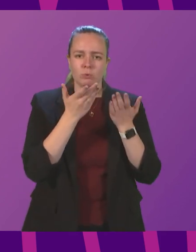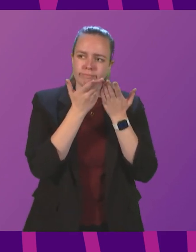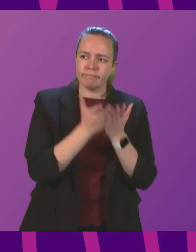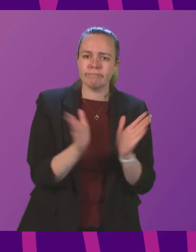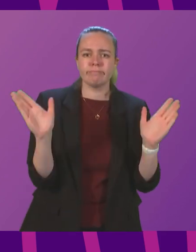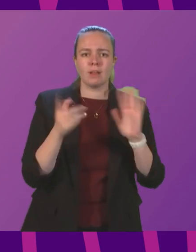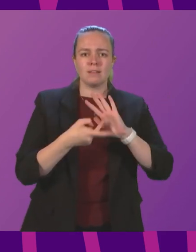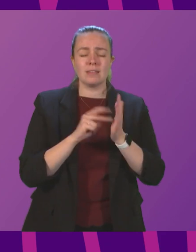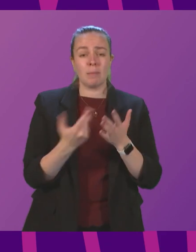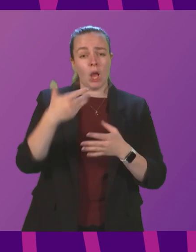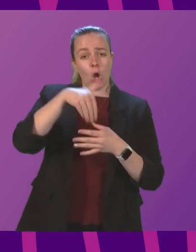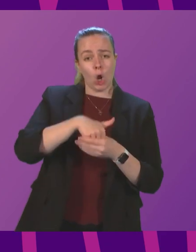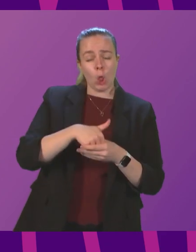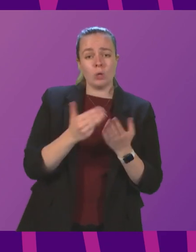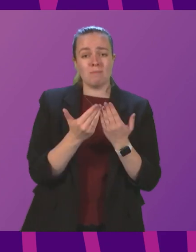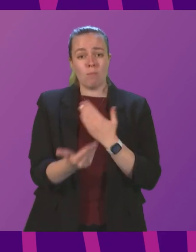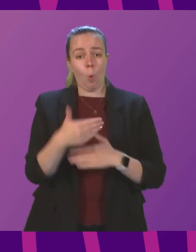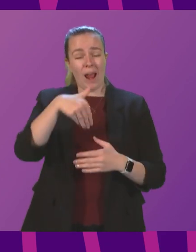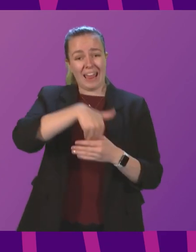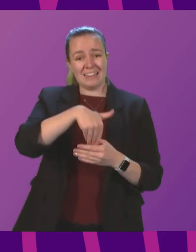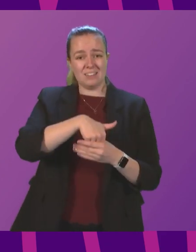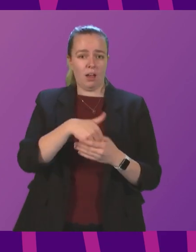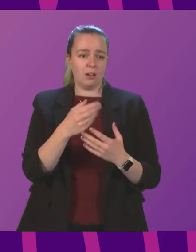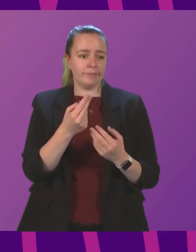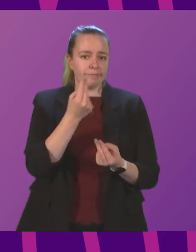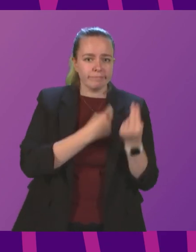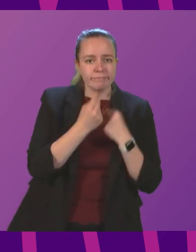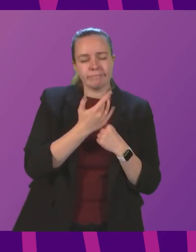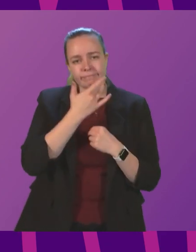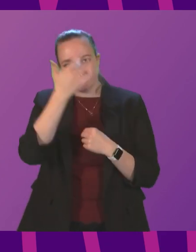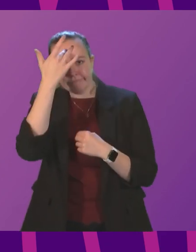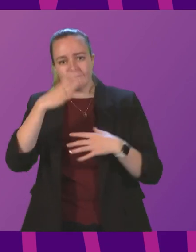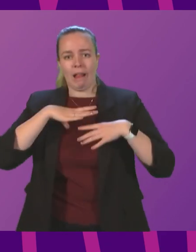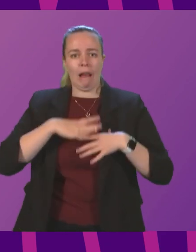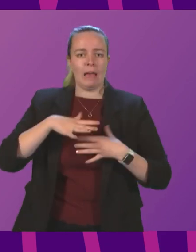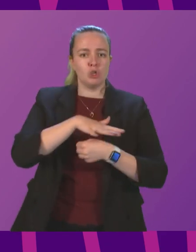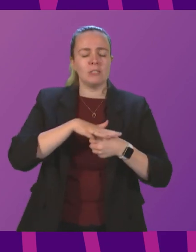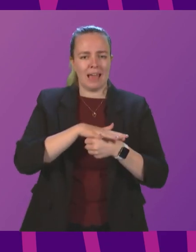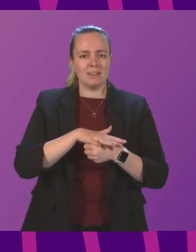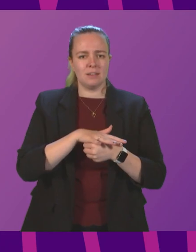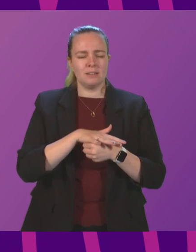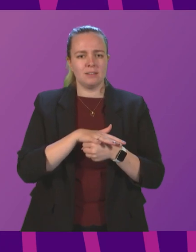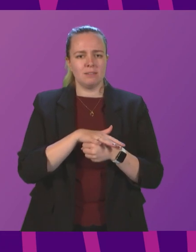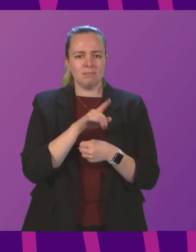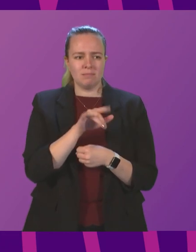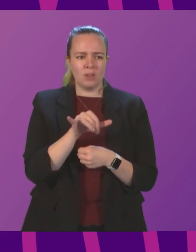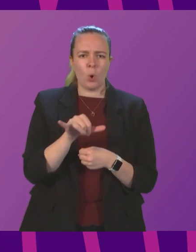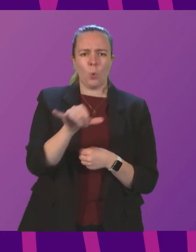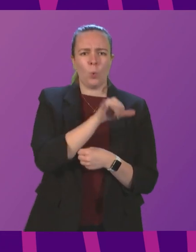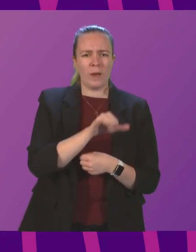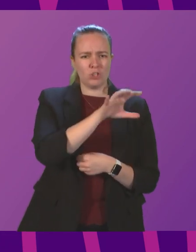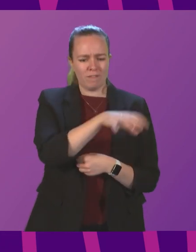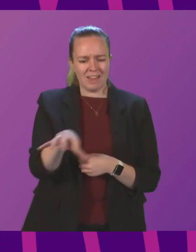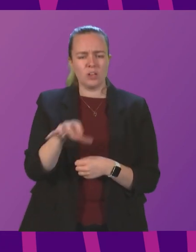scope of the scheme to include further indoor hospitality and leisure settings. Exactly which venues